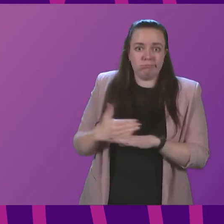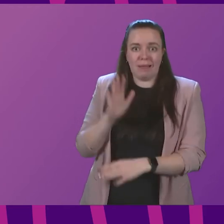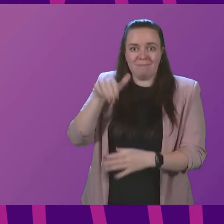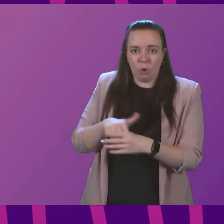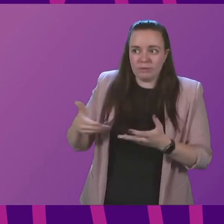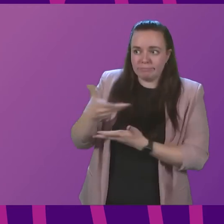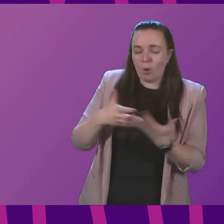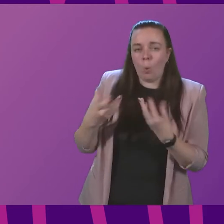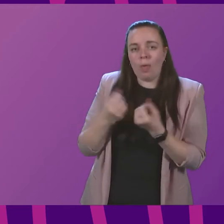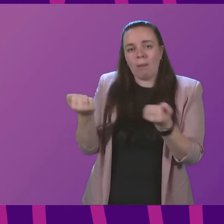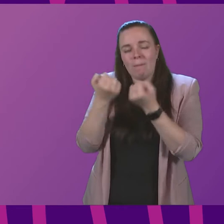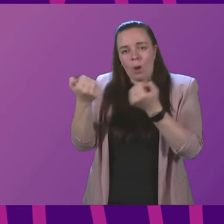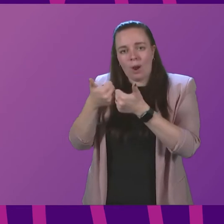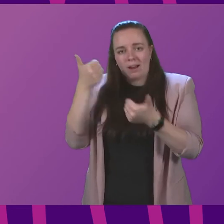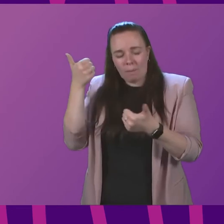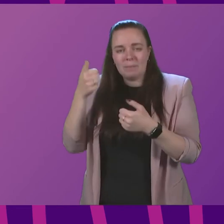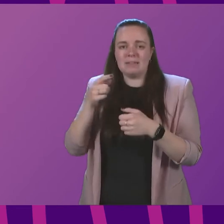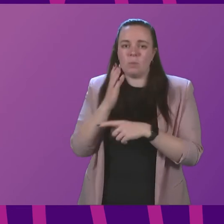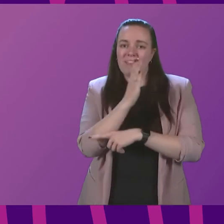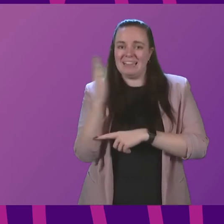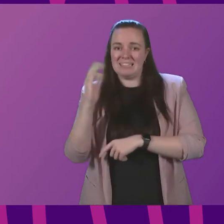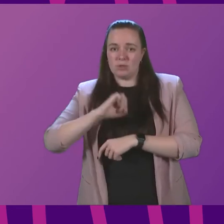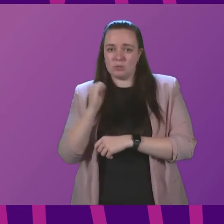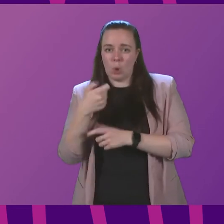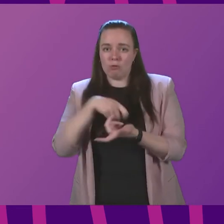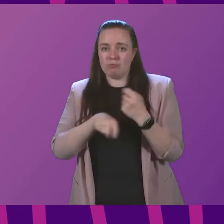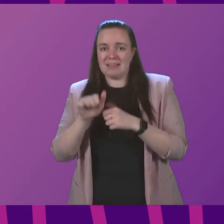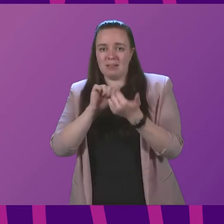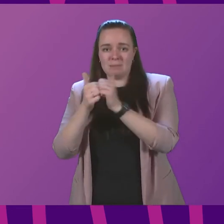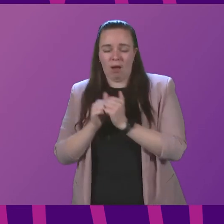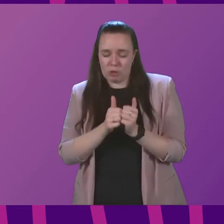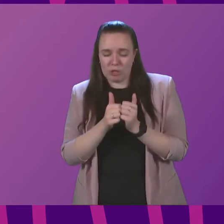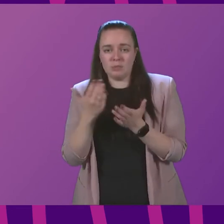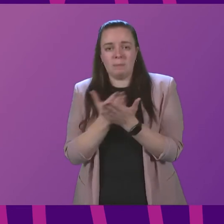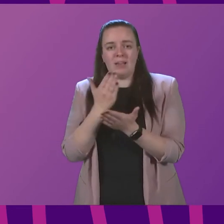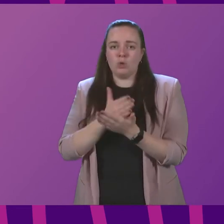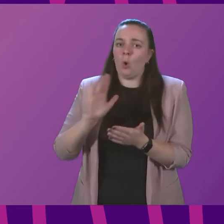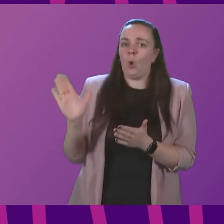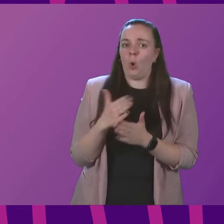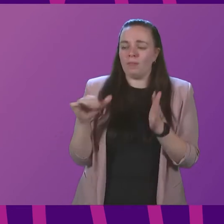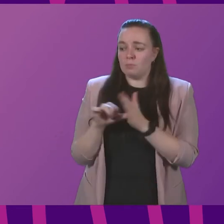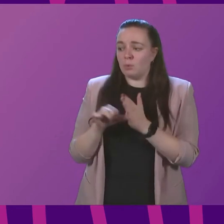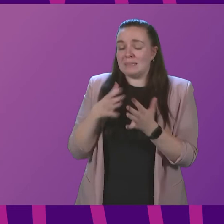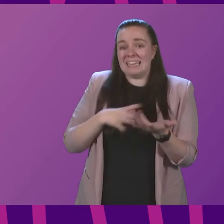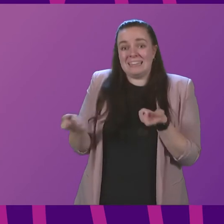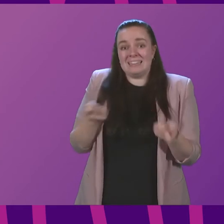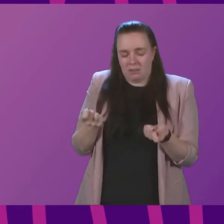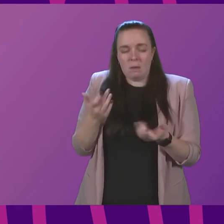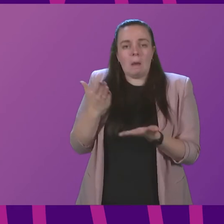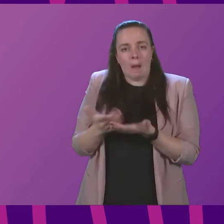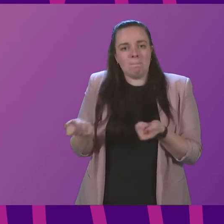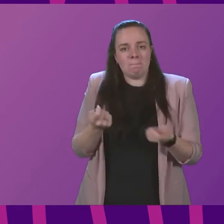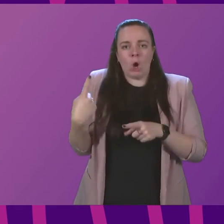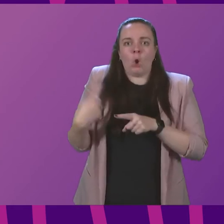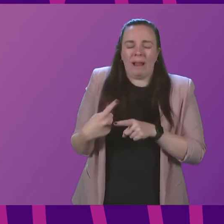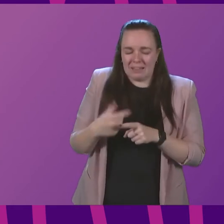discussions with the power networks with the East the Scotland Resilience Partnership to ensure that all of the issues that need to be addressed have been addressed as quickly as